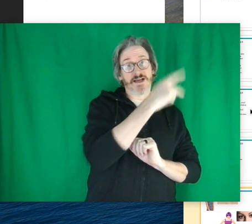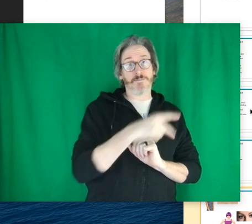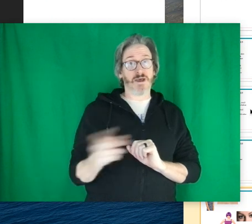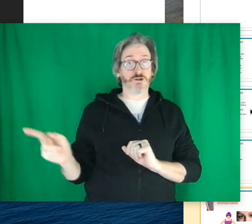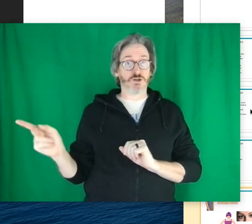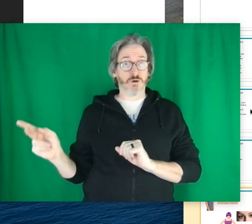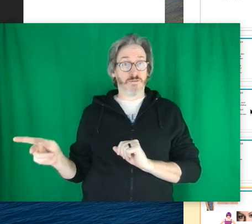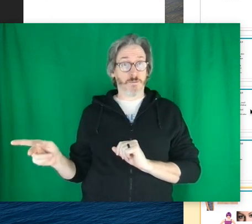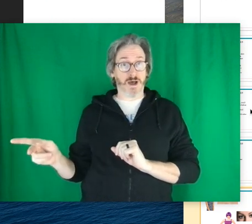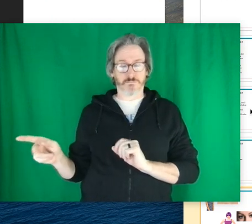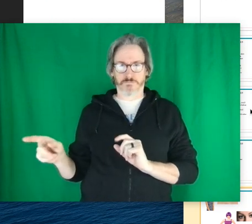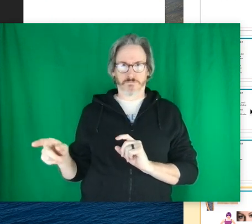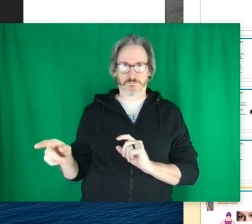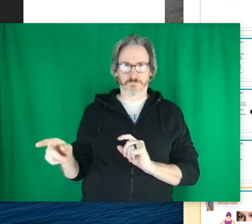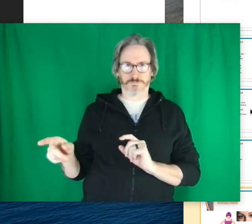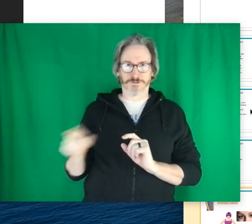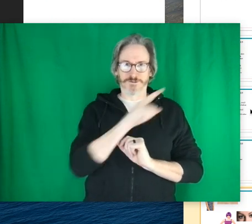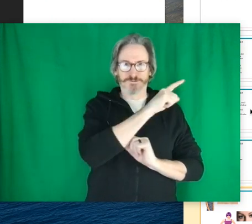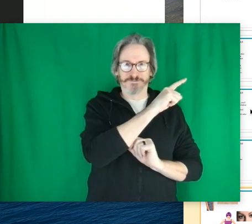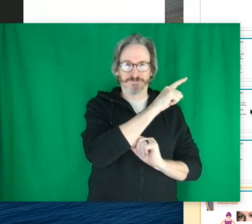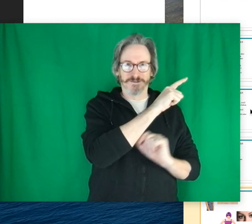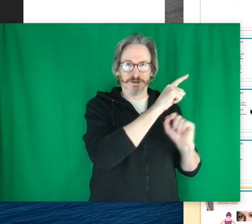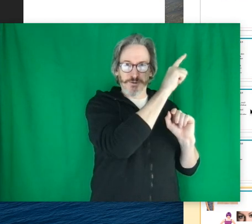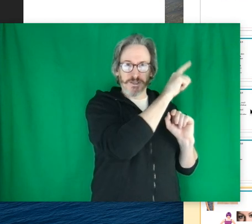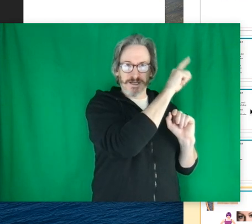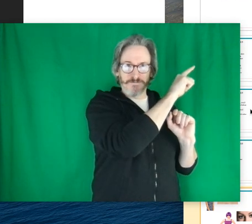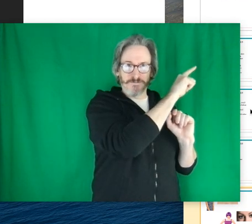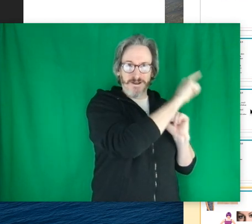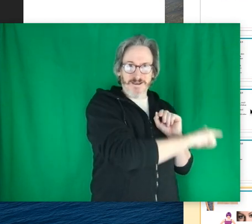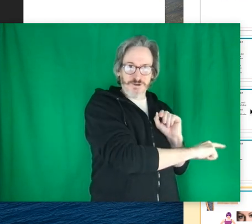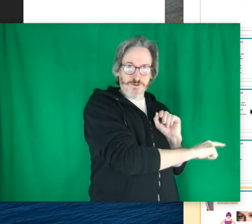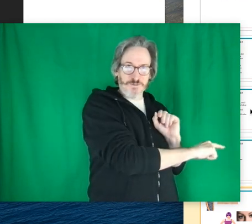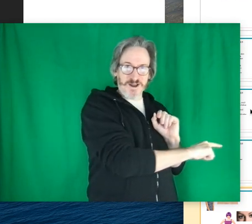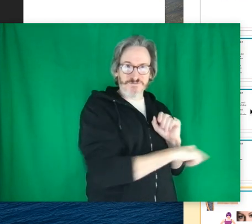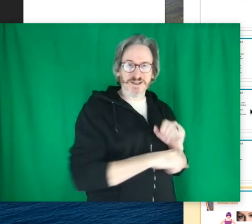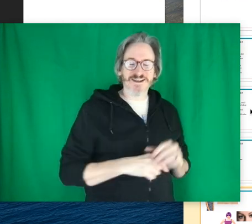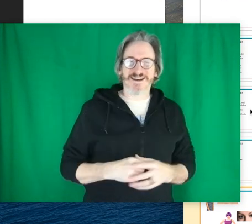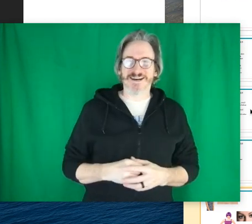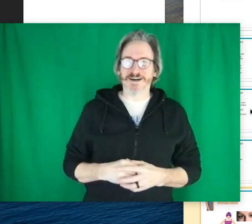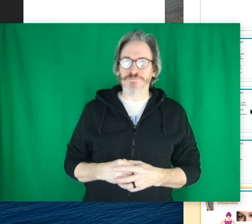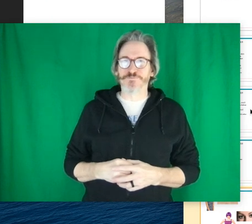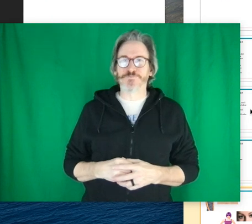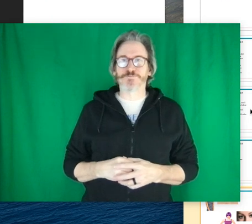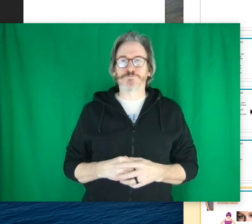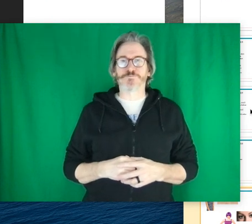sort of on the top and the two on the bottom. Two on the top and the two on the bottom.